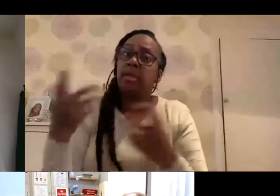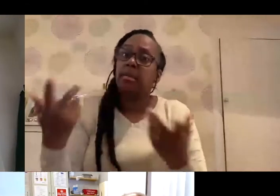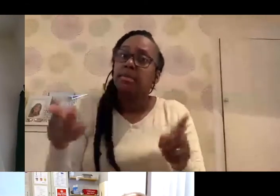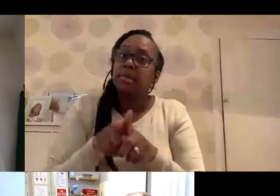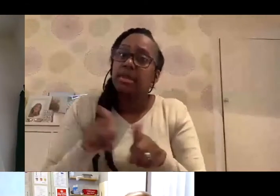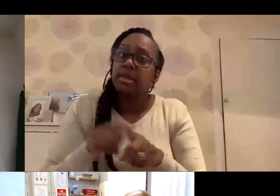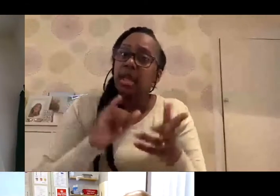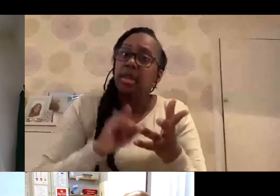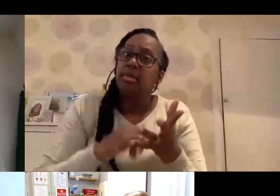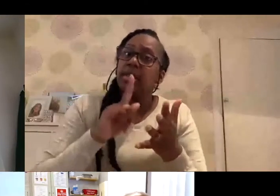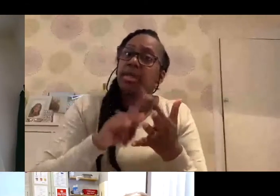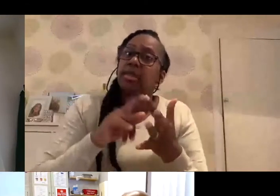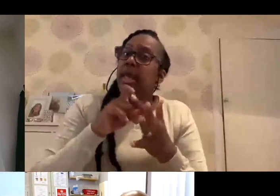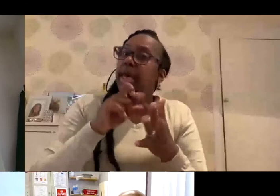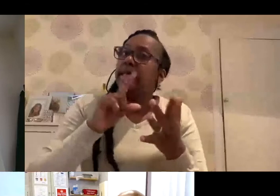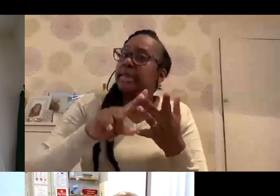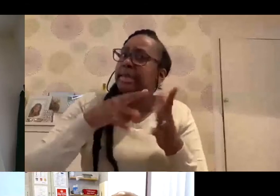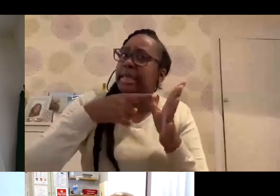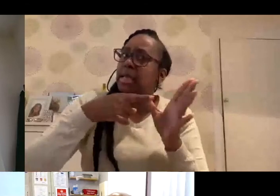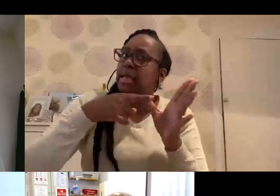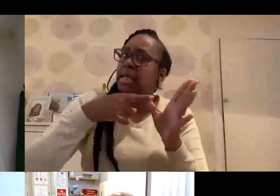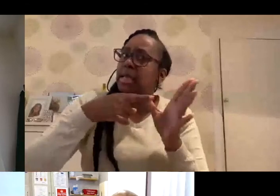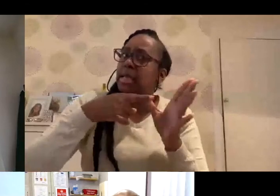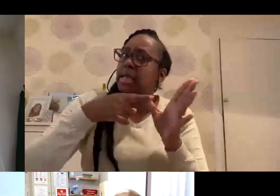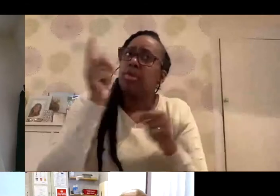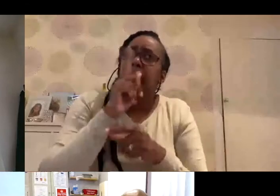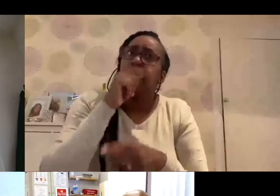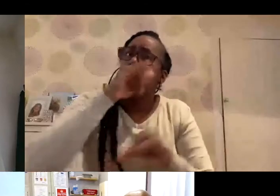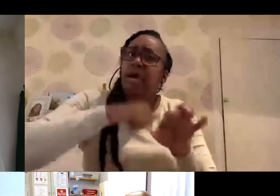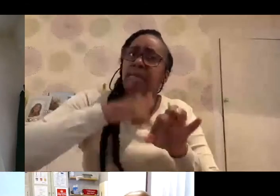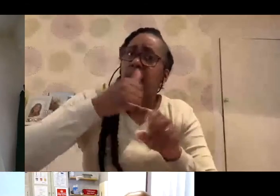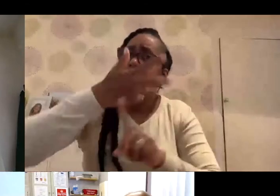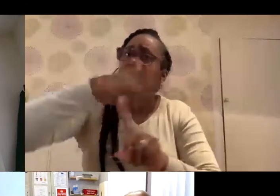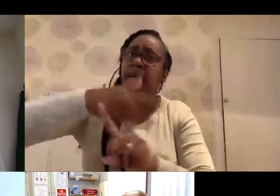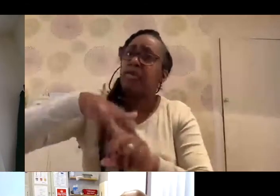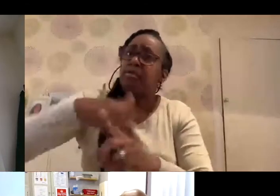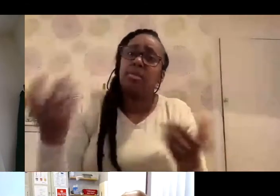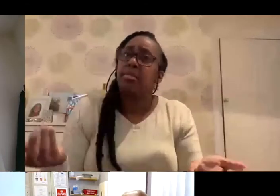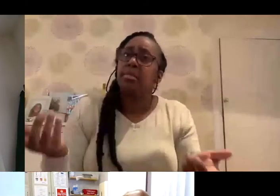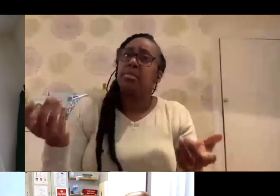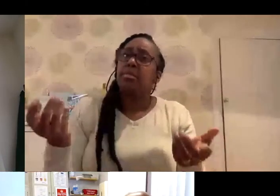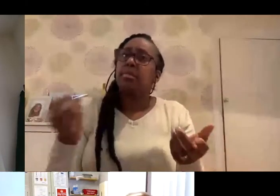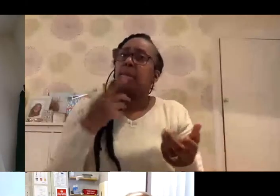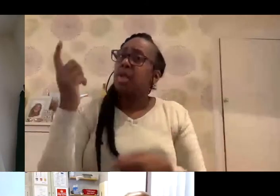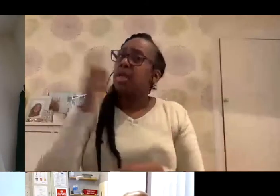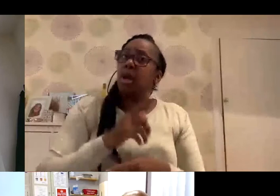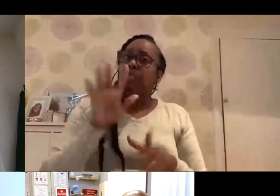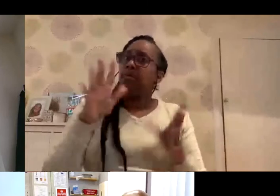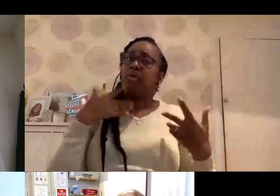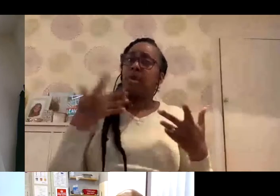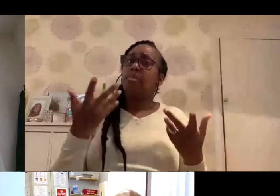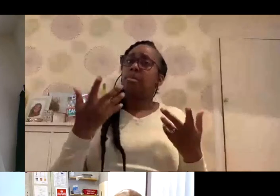colleagues from minority ethnic communities who are pharmacists. So does Nisha. And you know what, Nisha, Sedina and I, you know, we come from minority ethnic